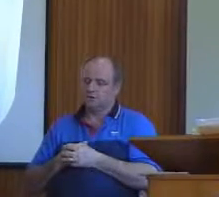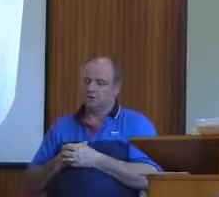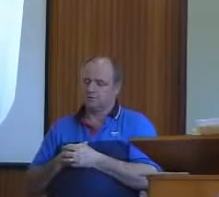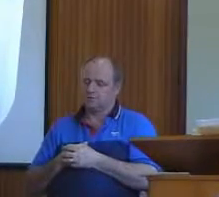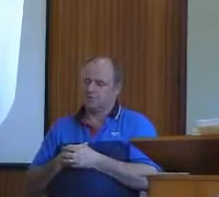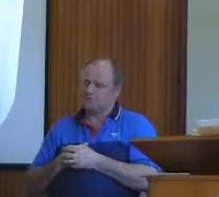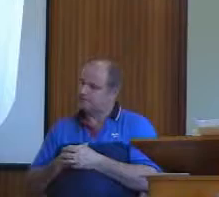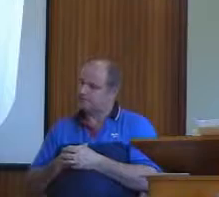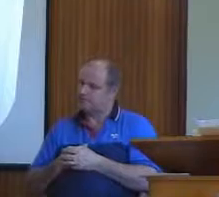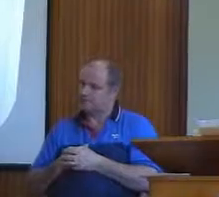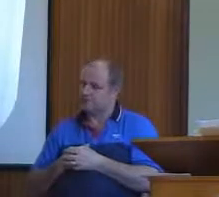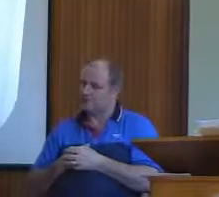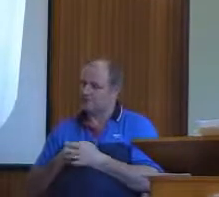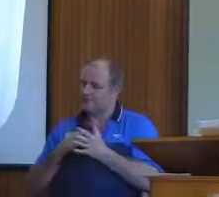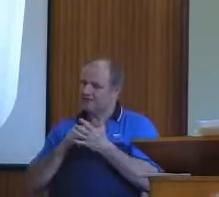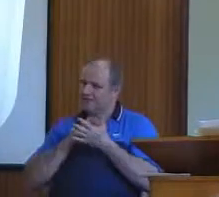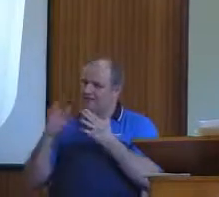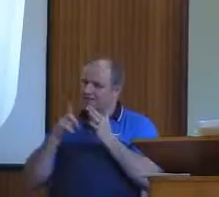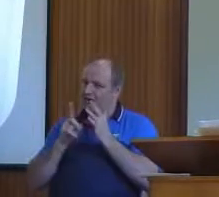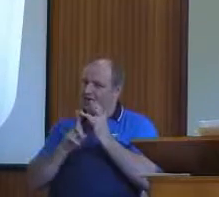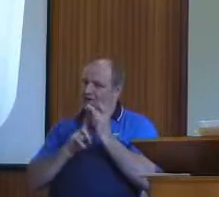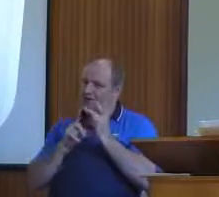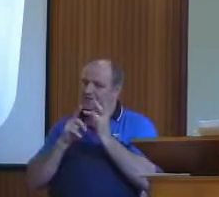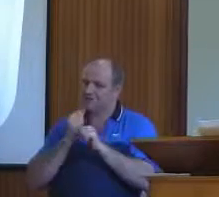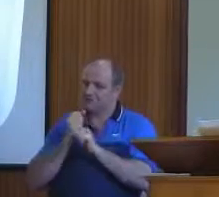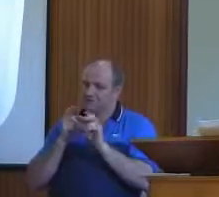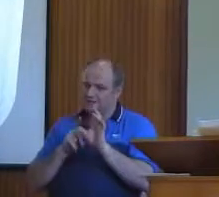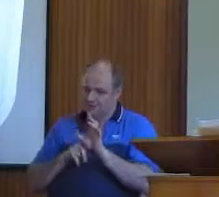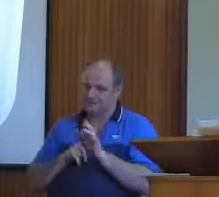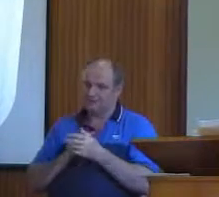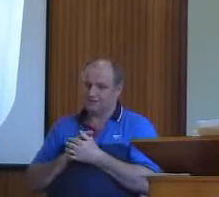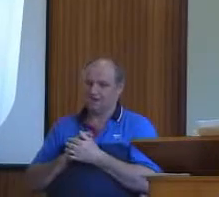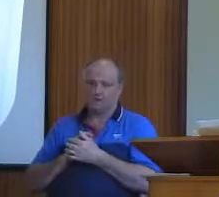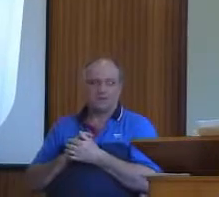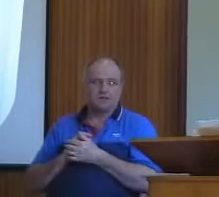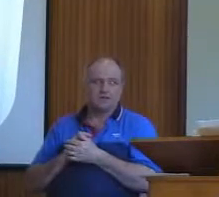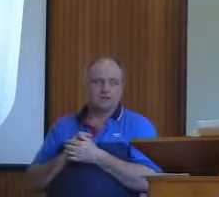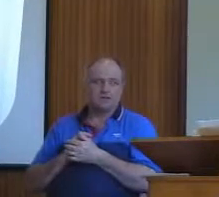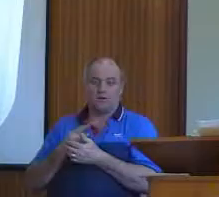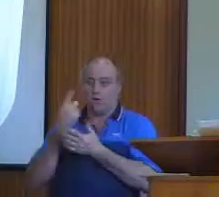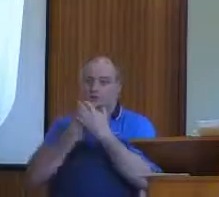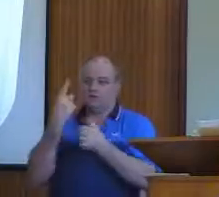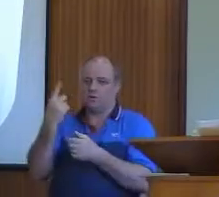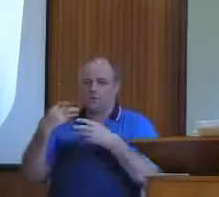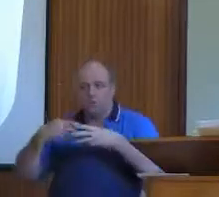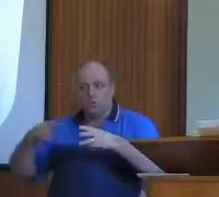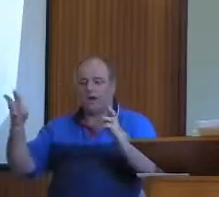or by any other presumed way to heaven, there is there only one way to heaven and that is Christ's way.